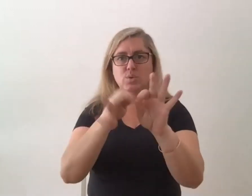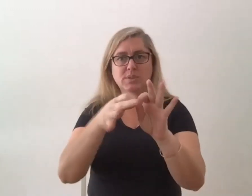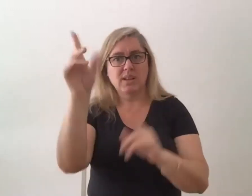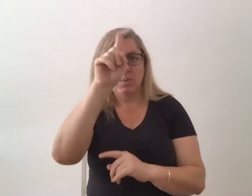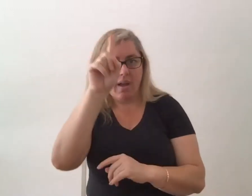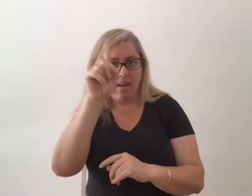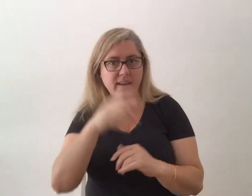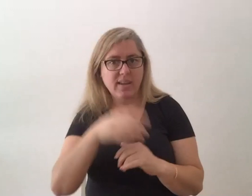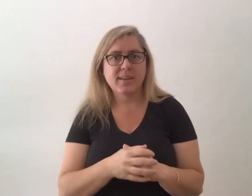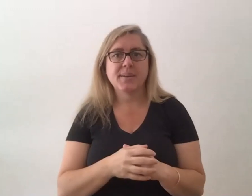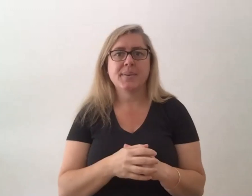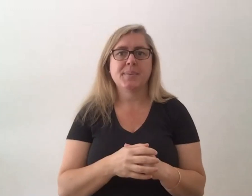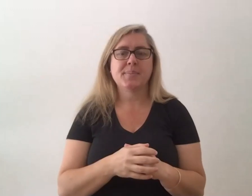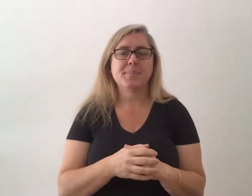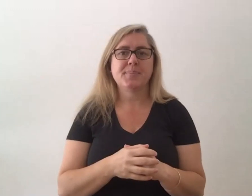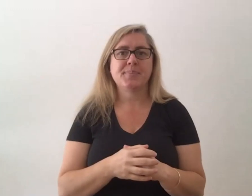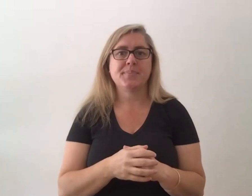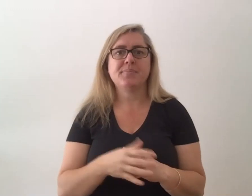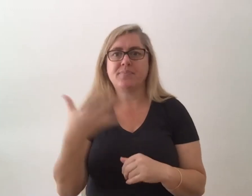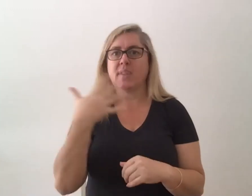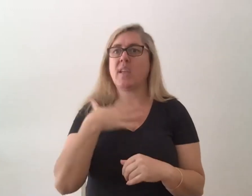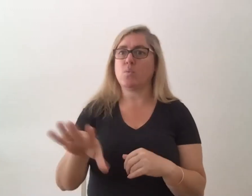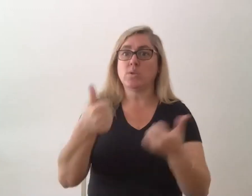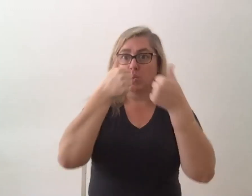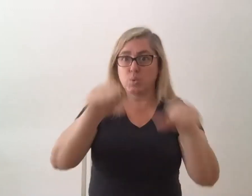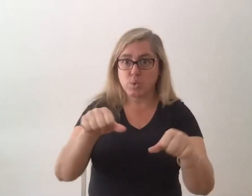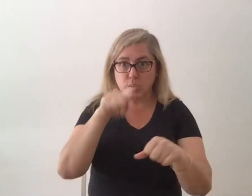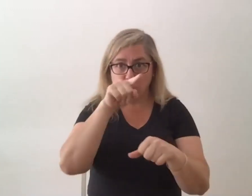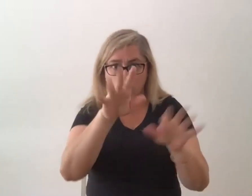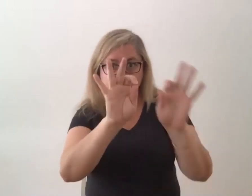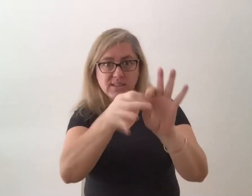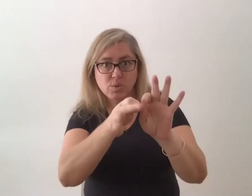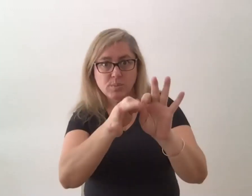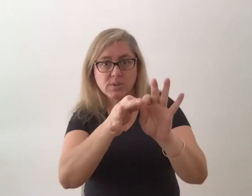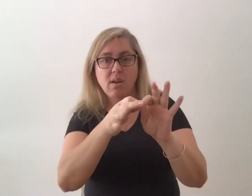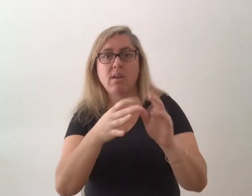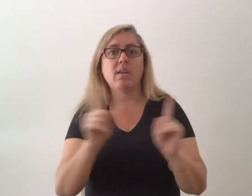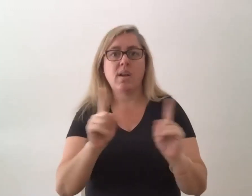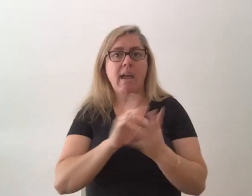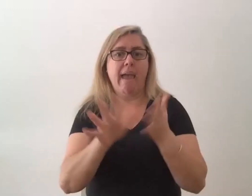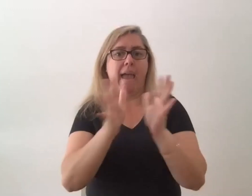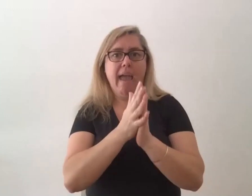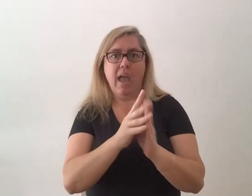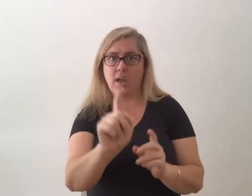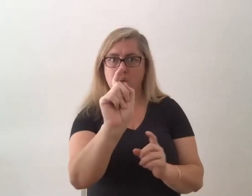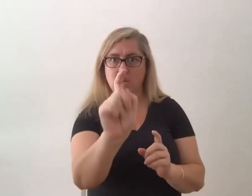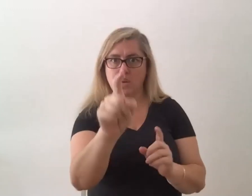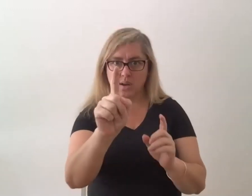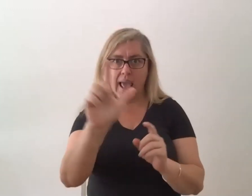So if you want to make use of the interpreting please click on Linda's picture and pin it